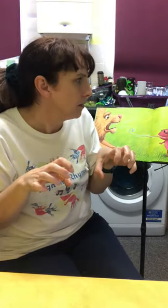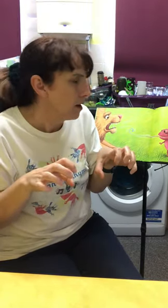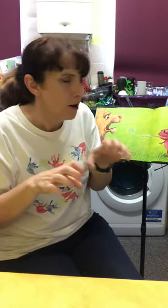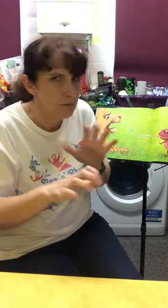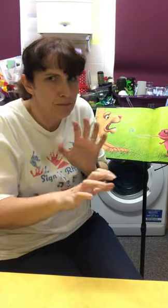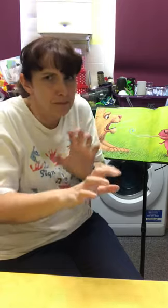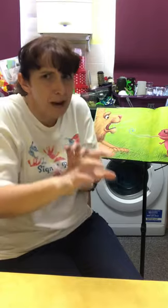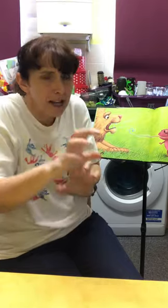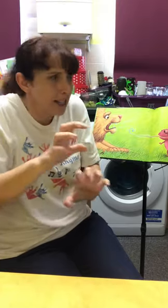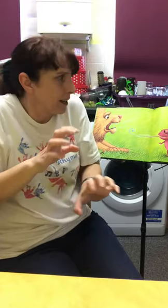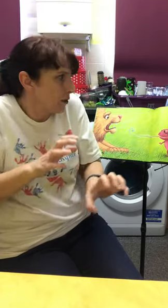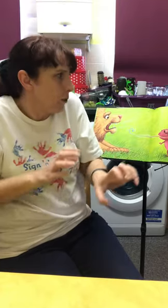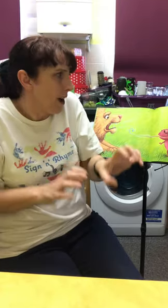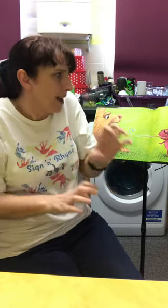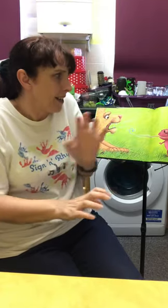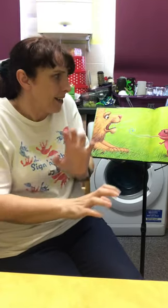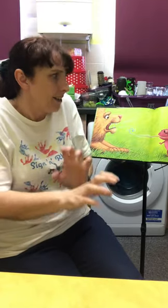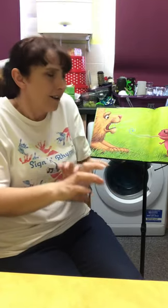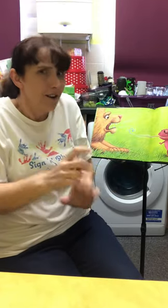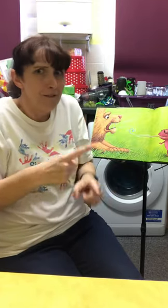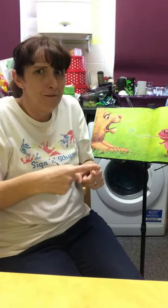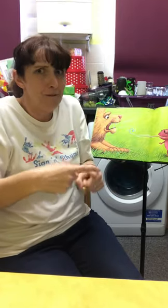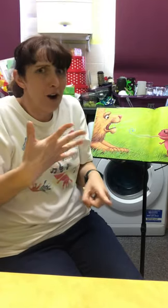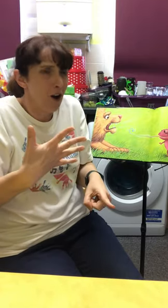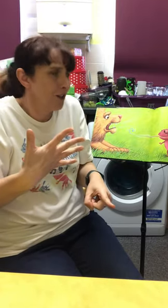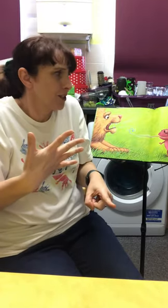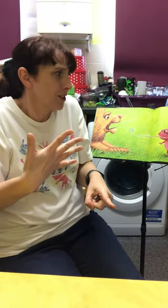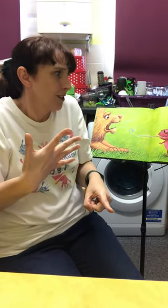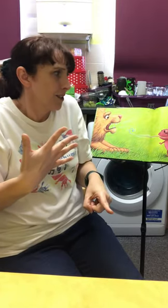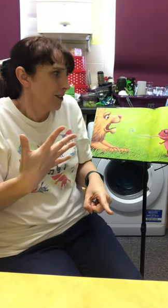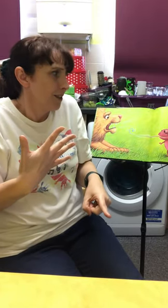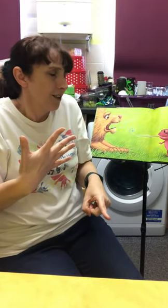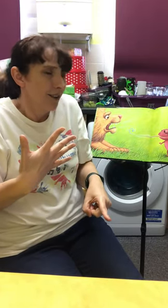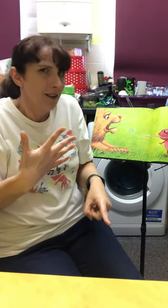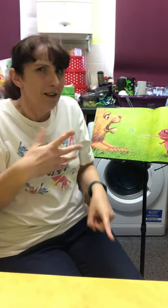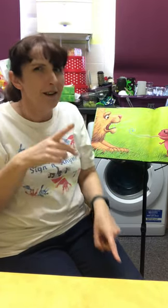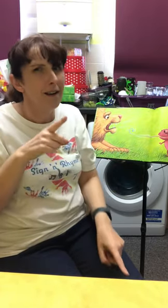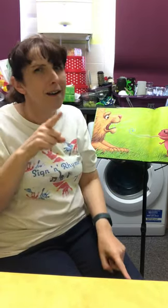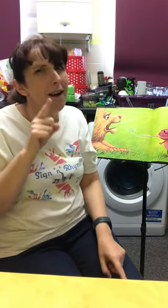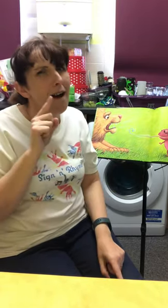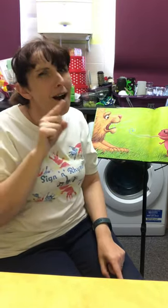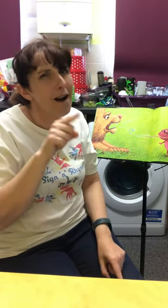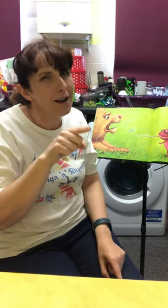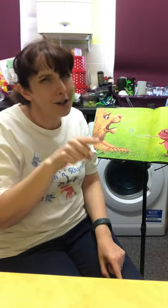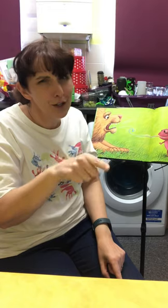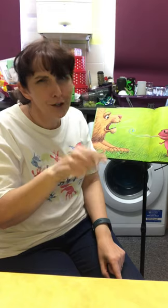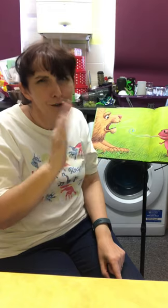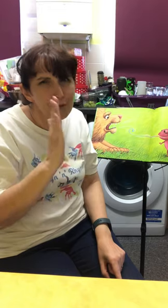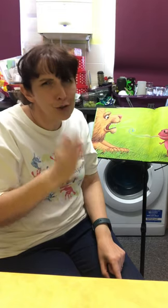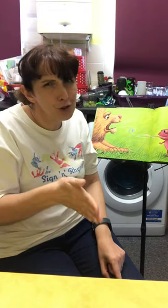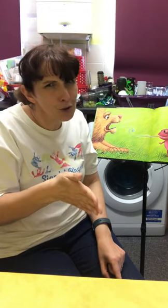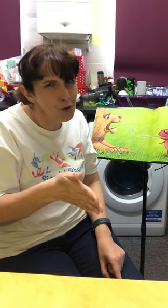Backing away fast. Are you sure?